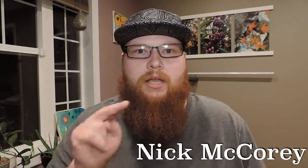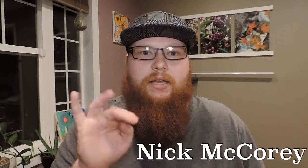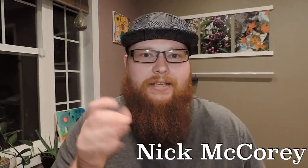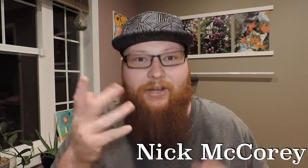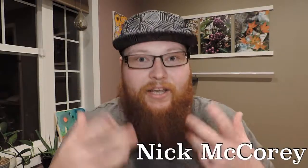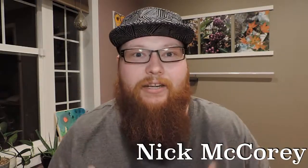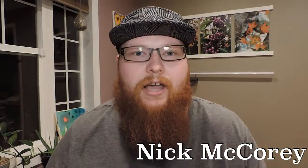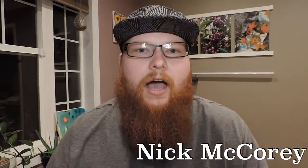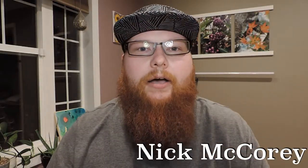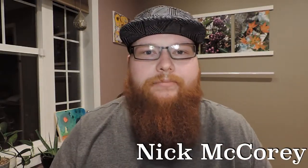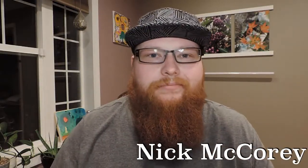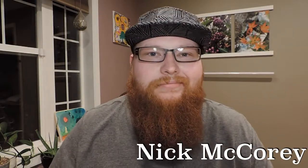Nick's here again. Um,